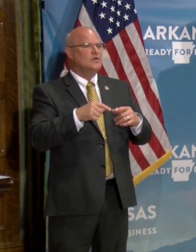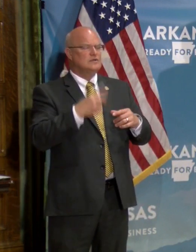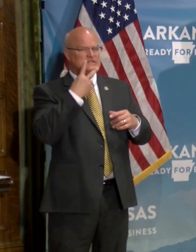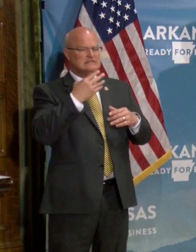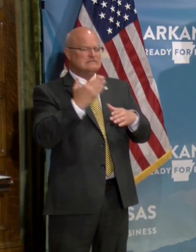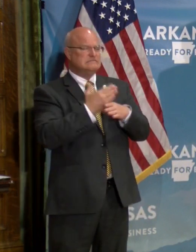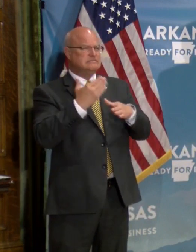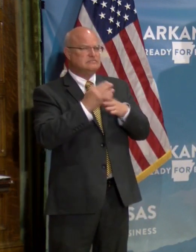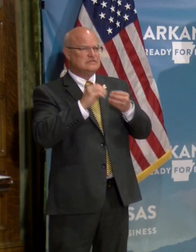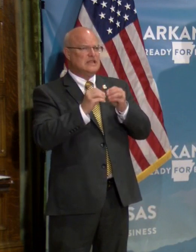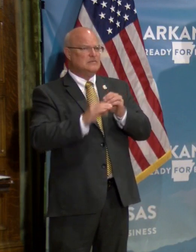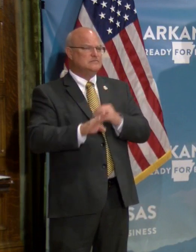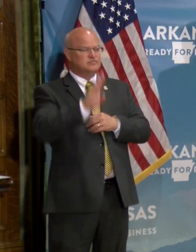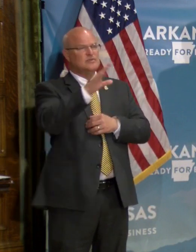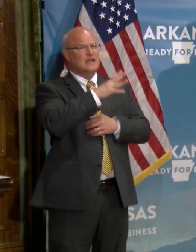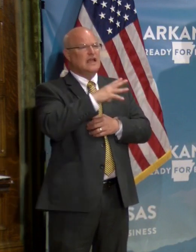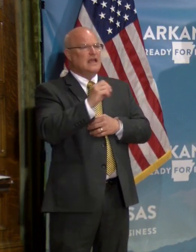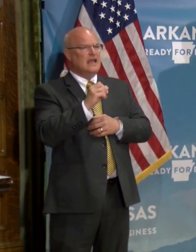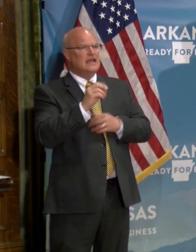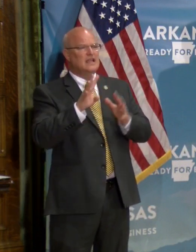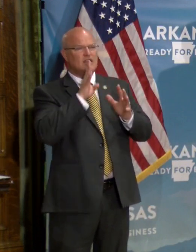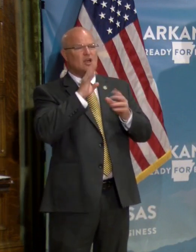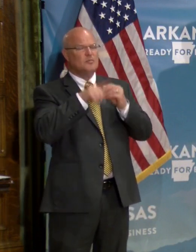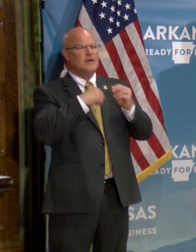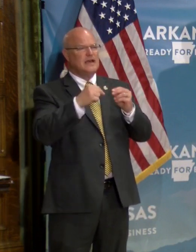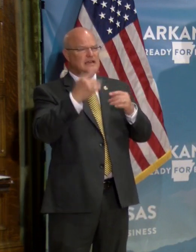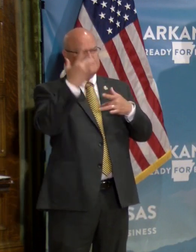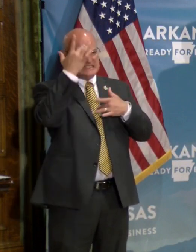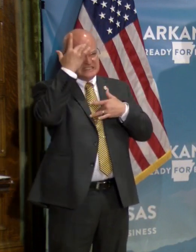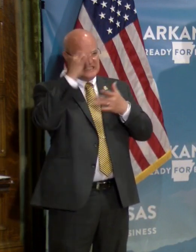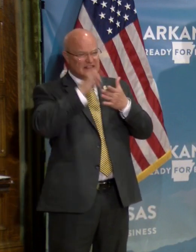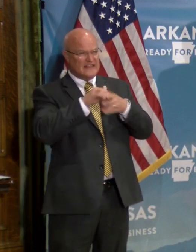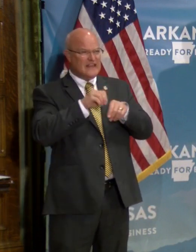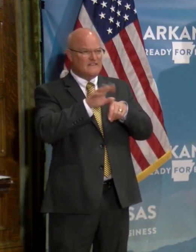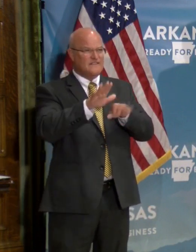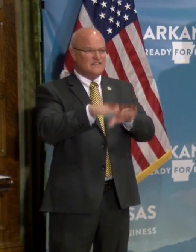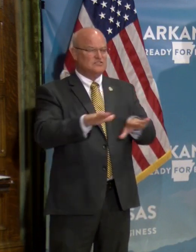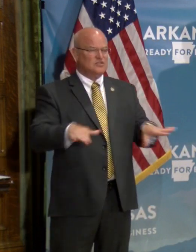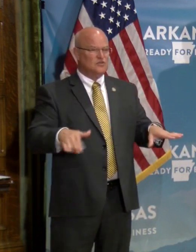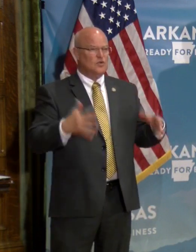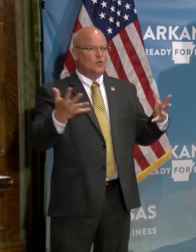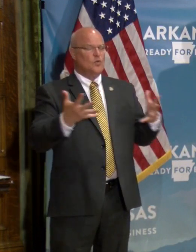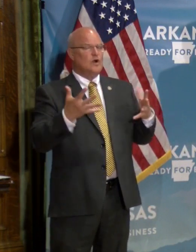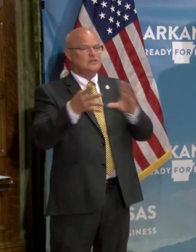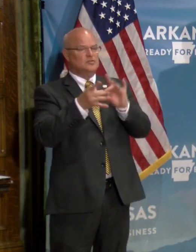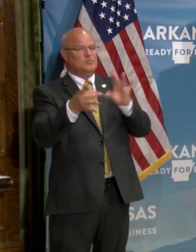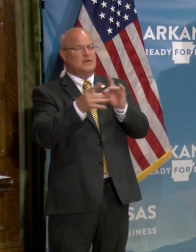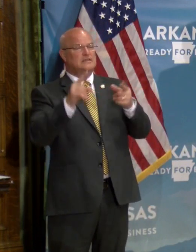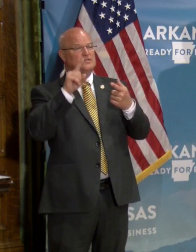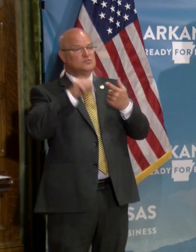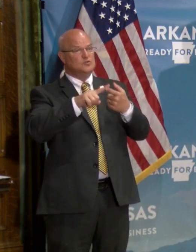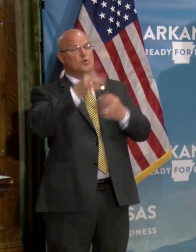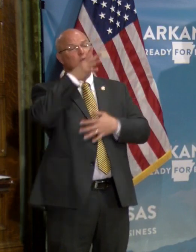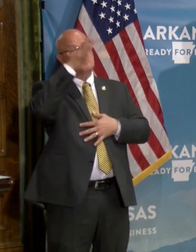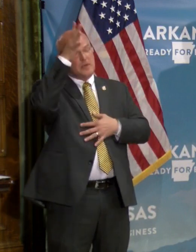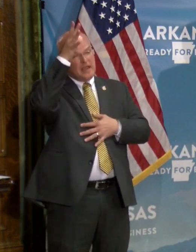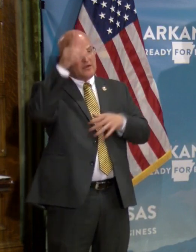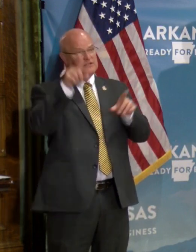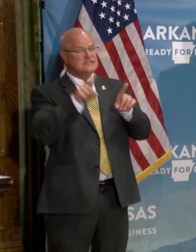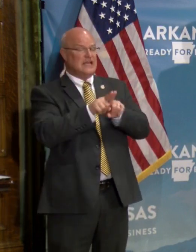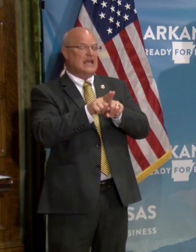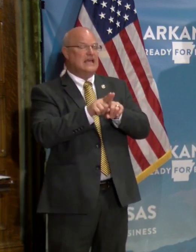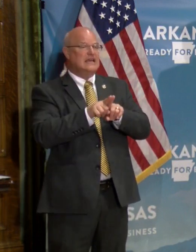numbers and talked about a disease that's affecting, uh, children. What's your message to parents as they